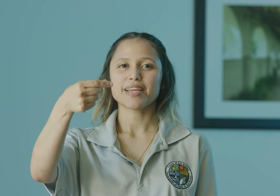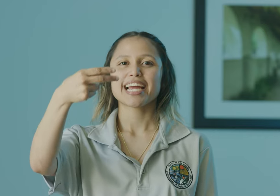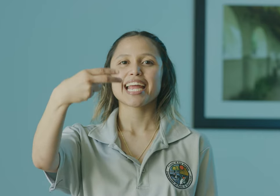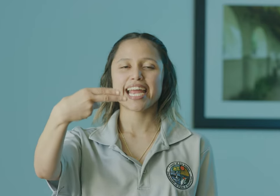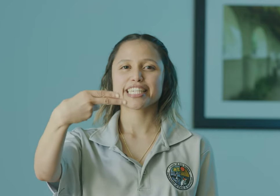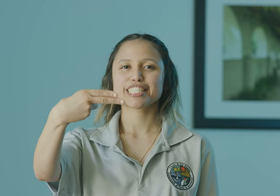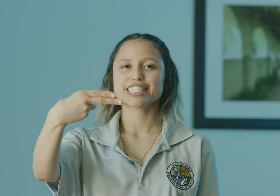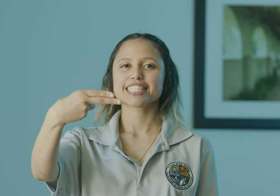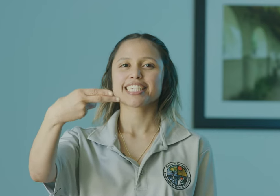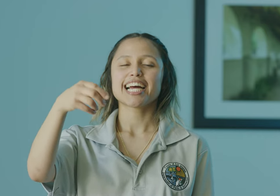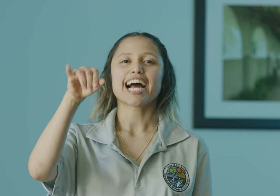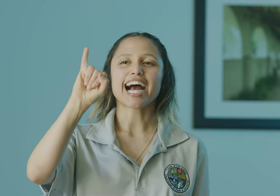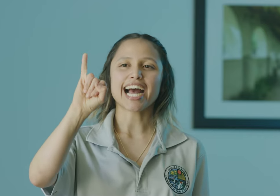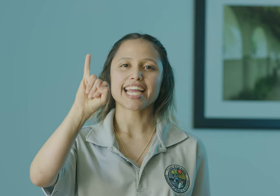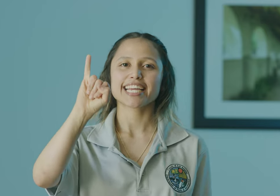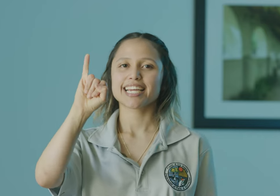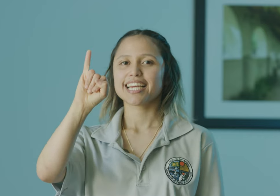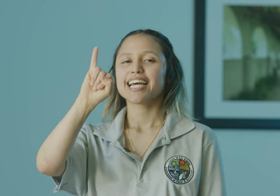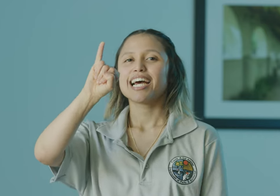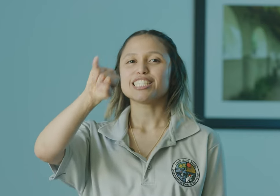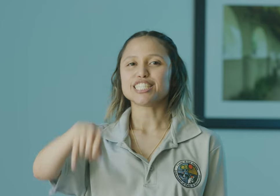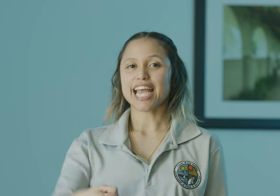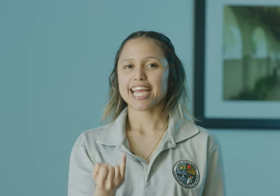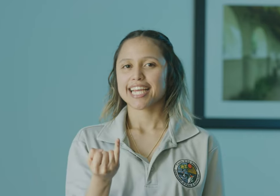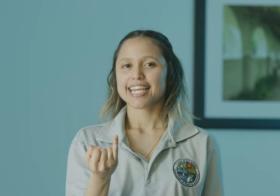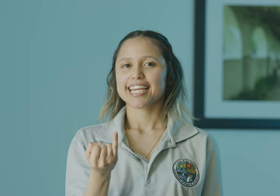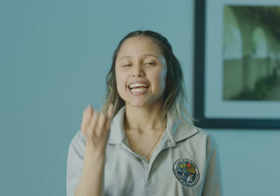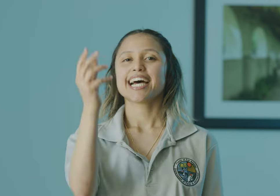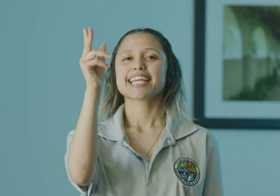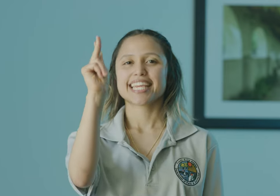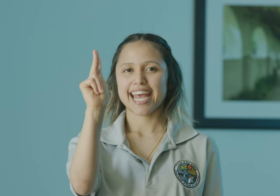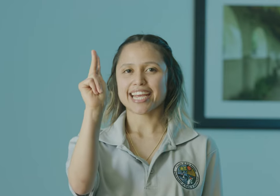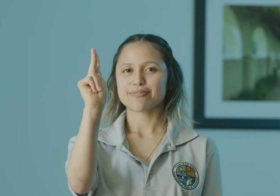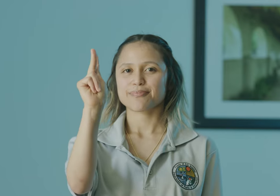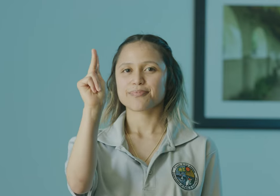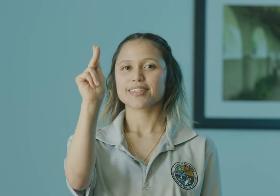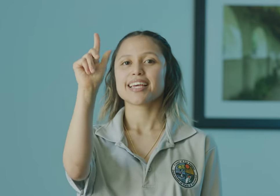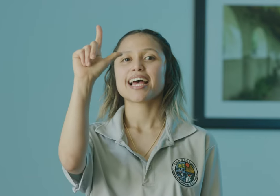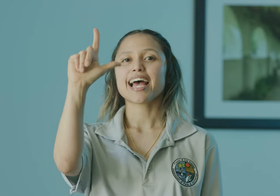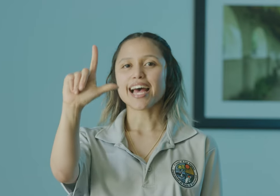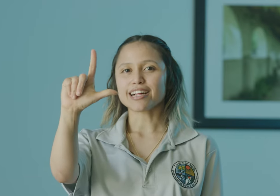H. I. J. K. L.